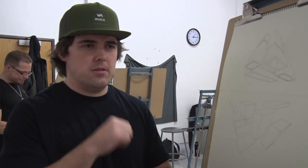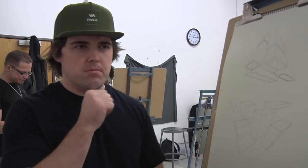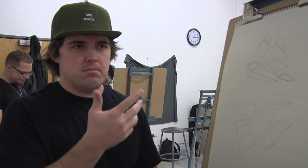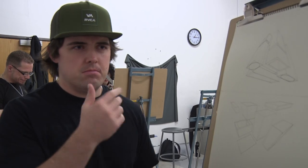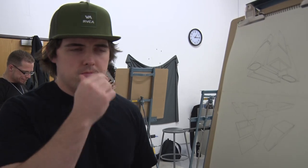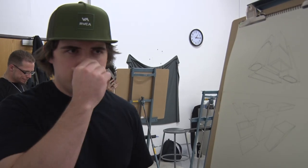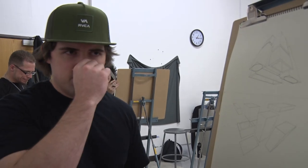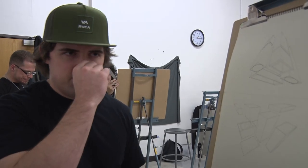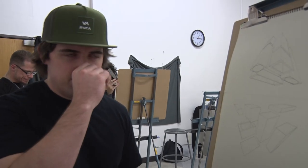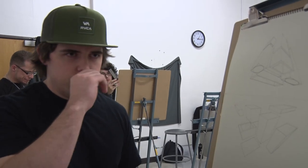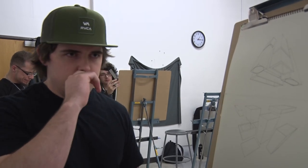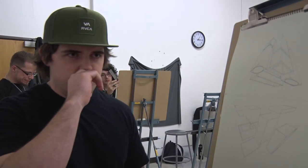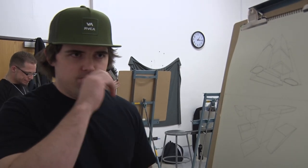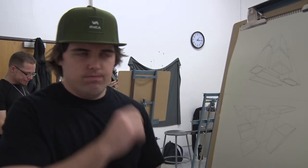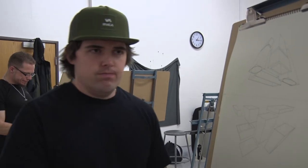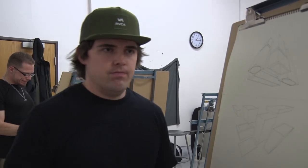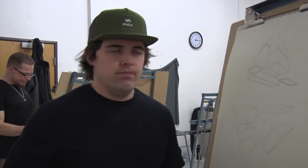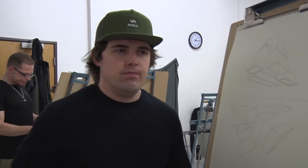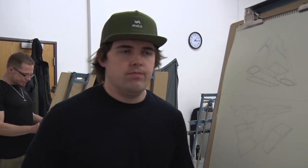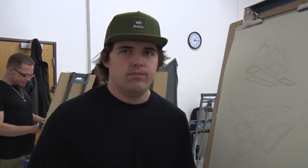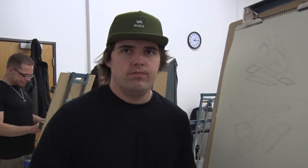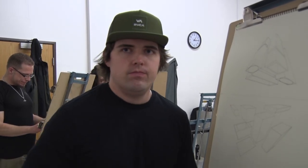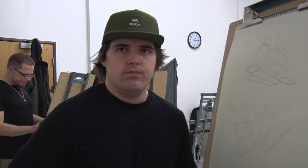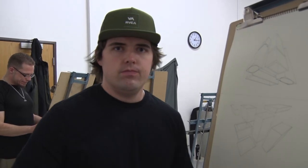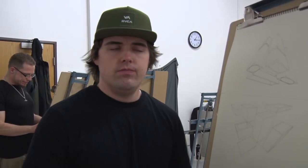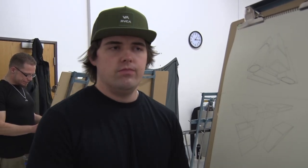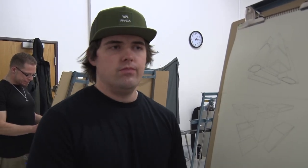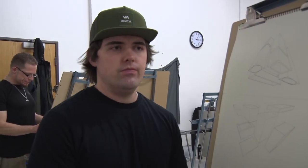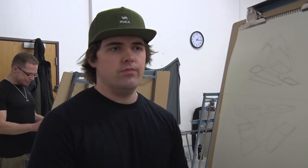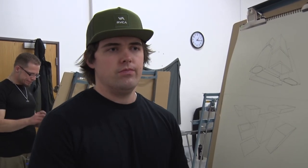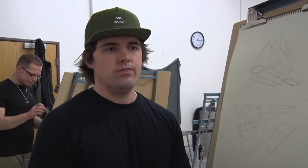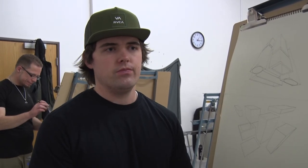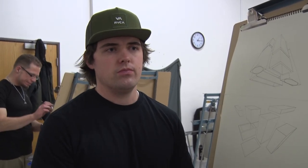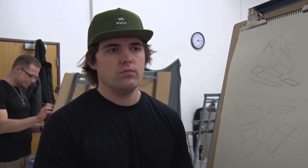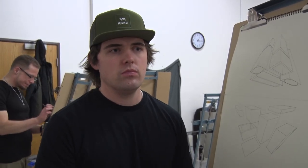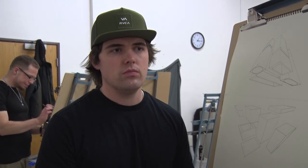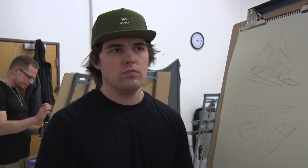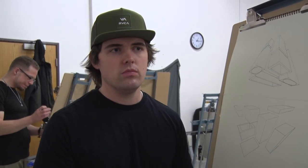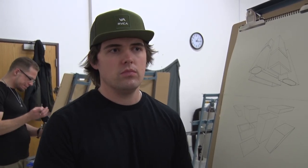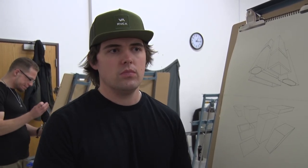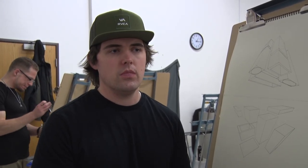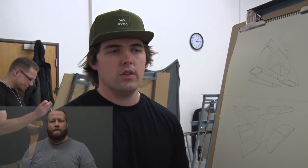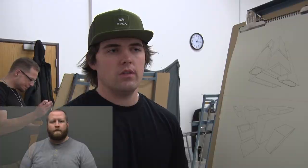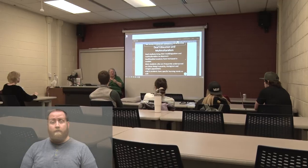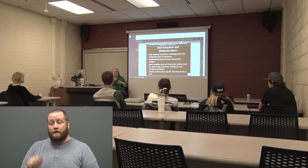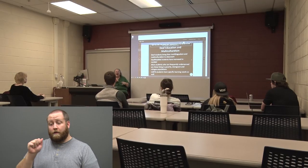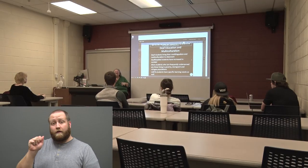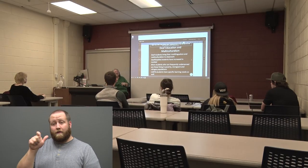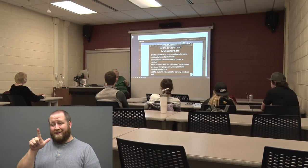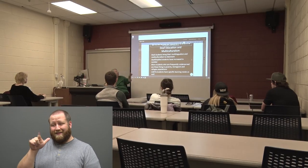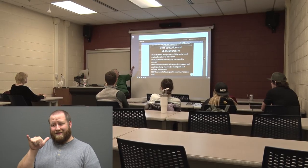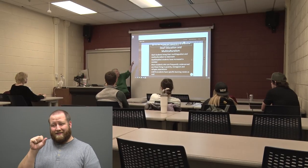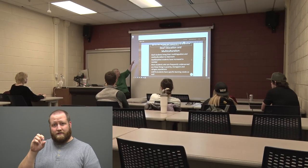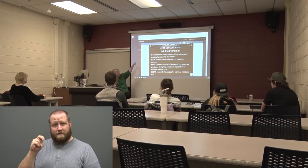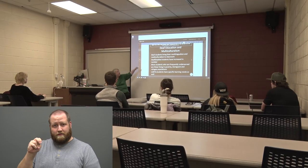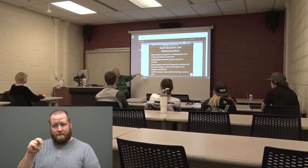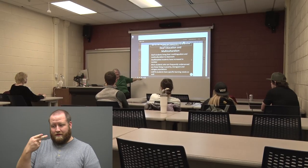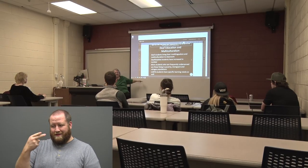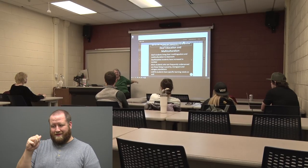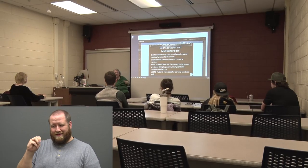sometimes it's a little awkward with professors if they don't have that experience, but for the most part it's been really great. Allison Hamilton, who has been the professor of the